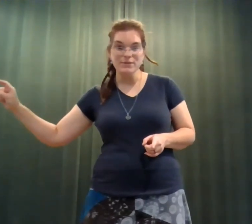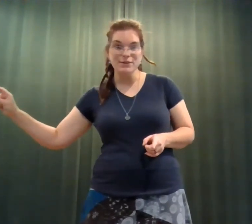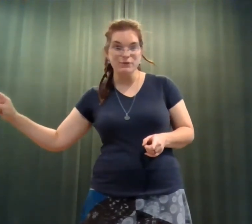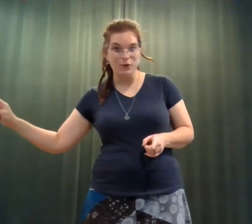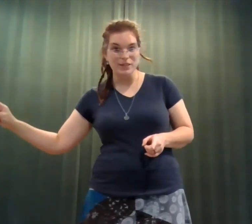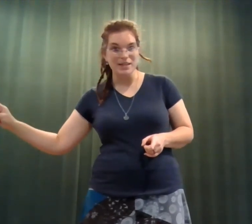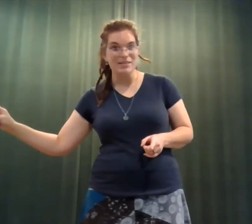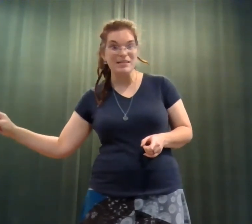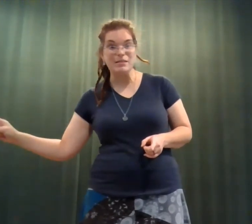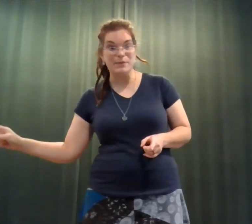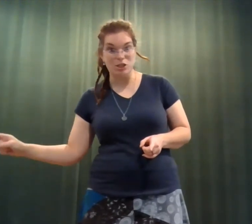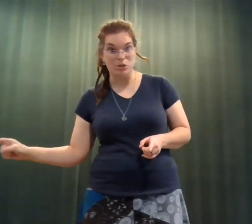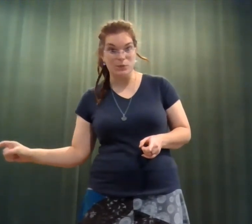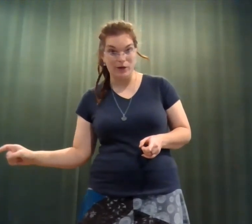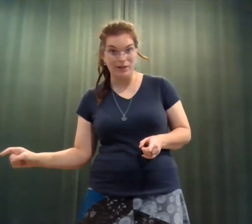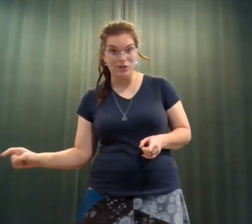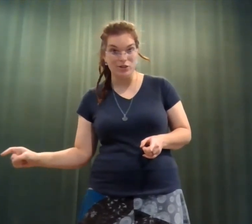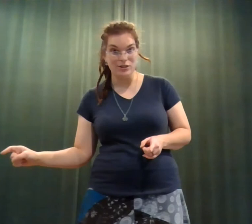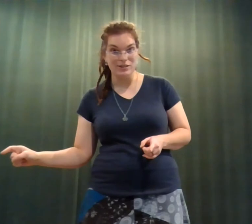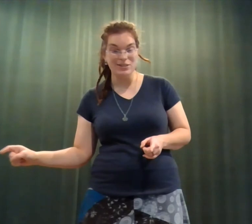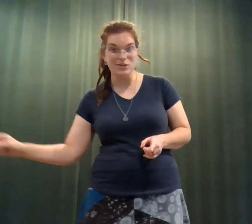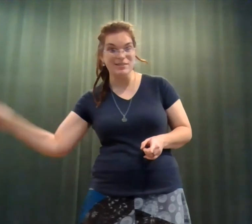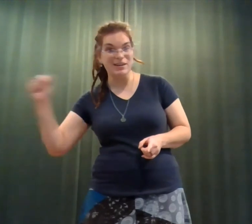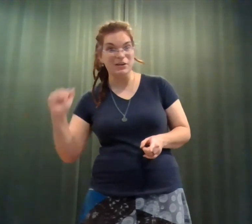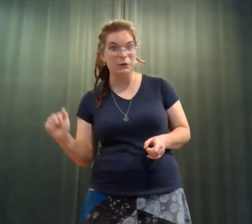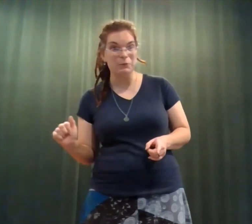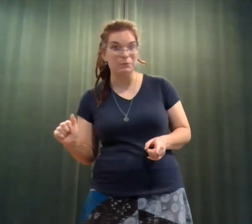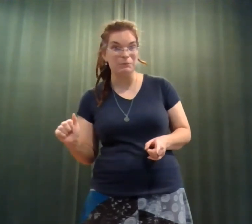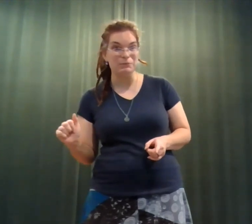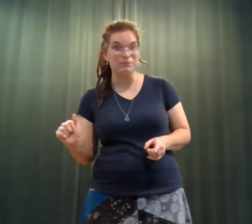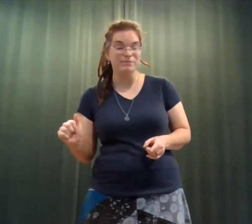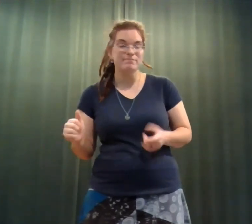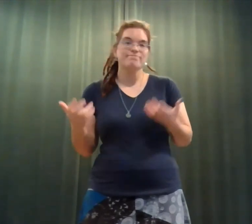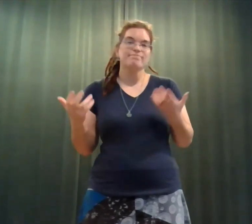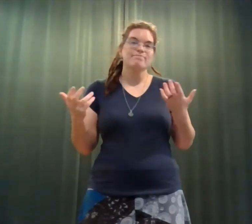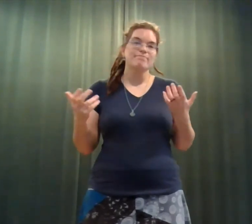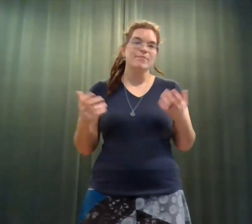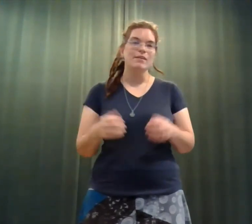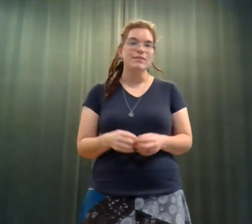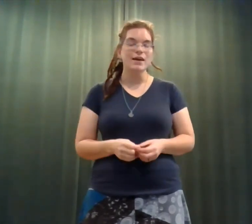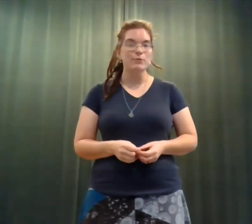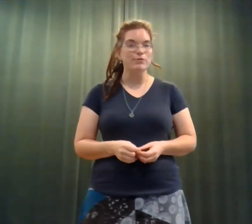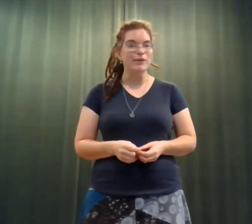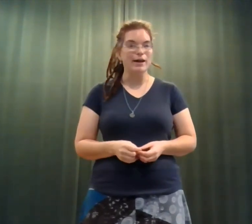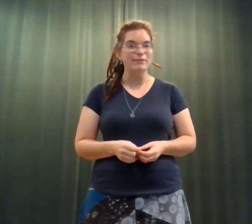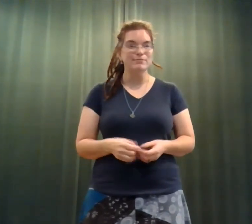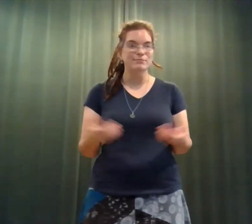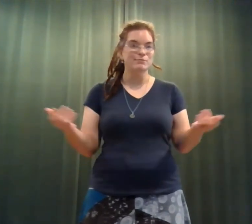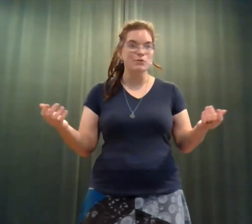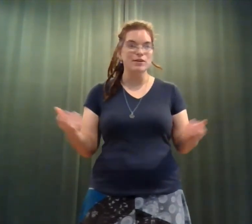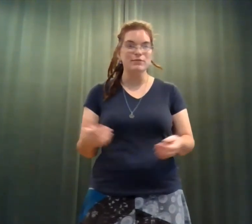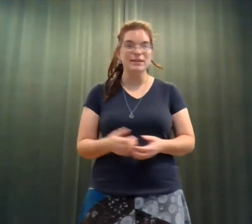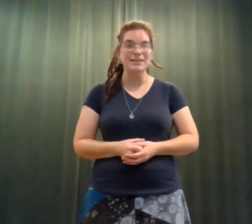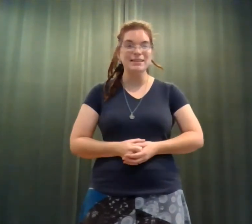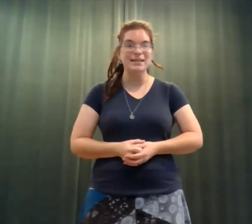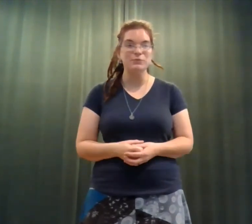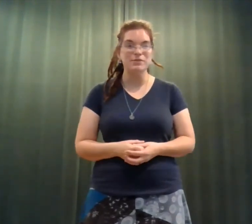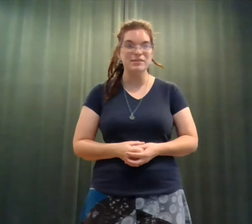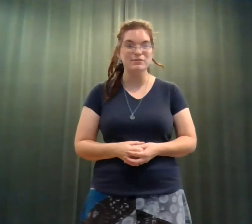-foot suspension bridge just to get home. That was fine. Most everything they needed was in the